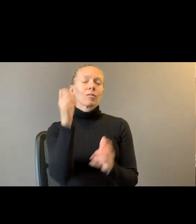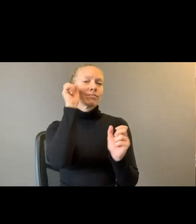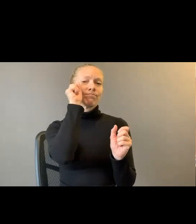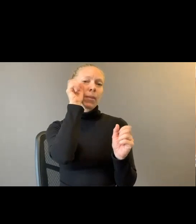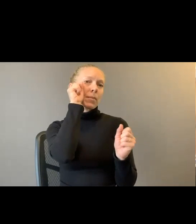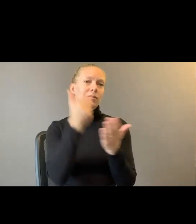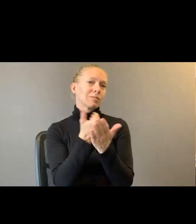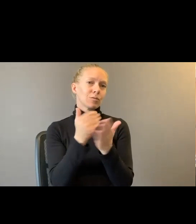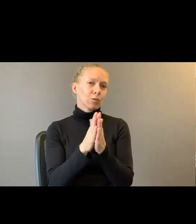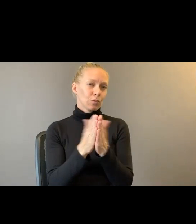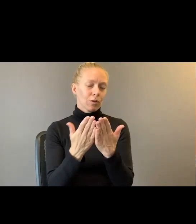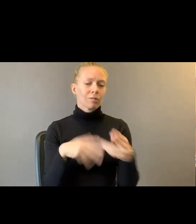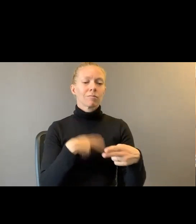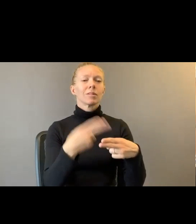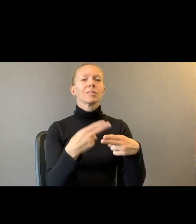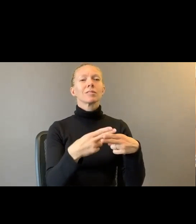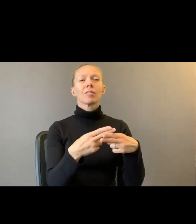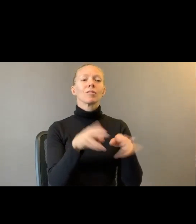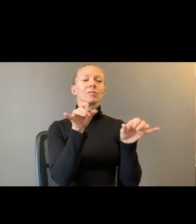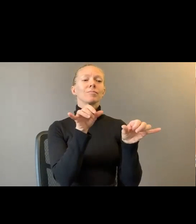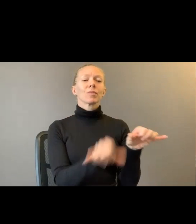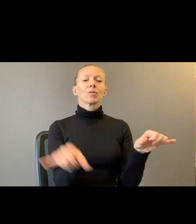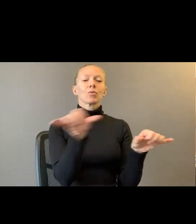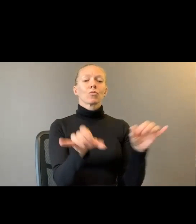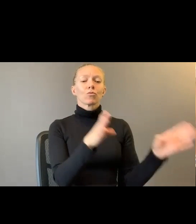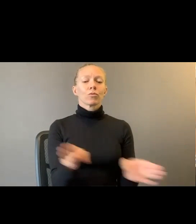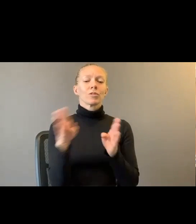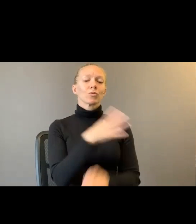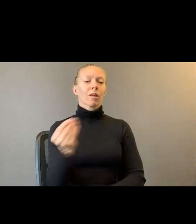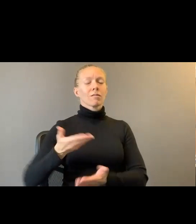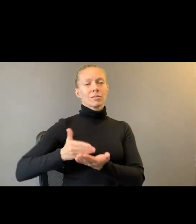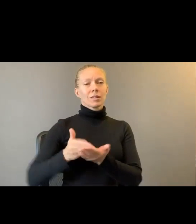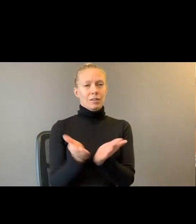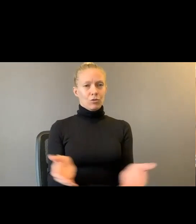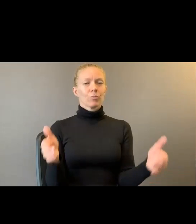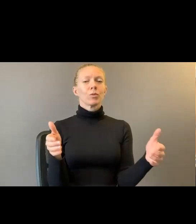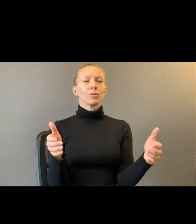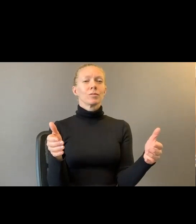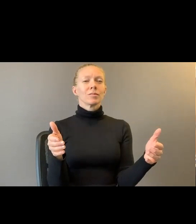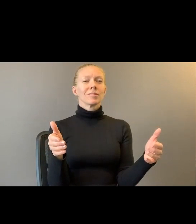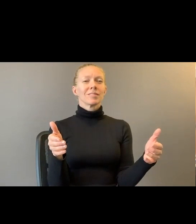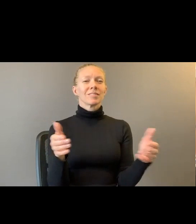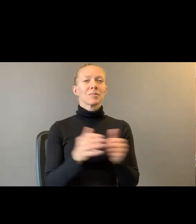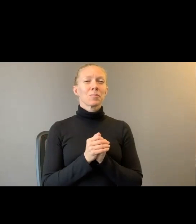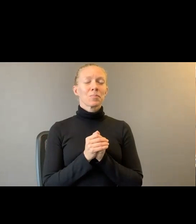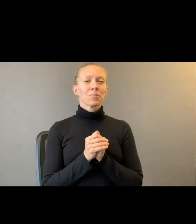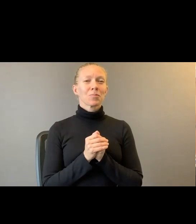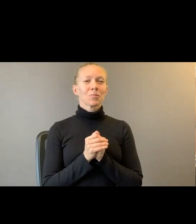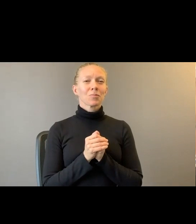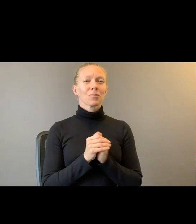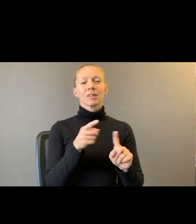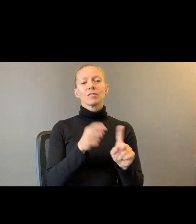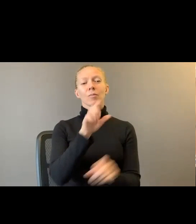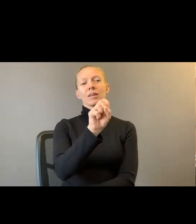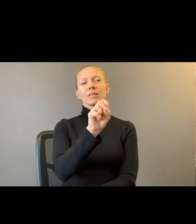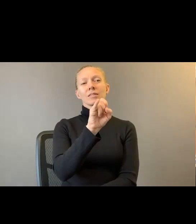This is called Rituals in Kitchen Bowls. And this is from a kick-ass Sudanese poet,